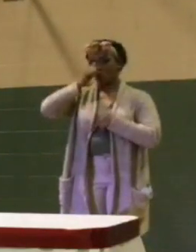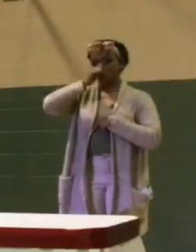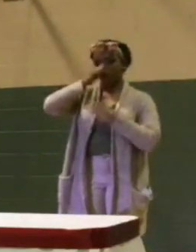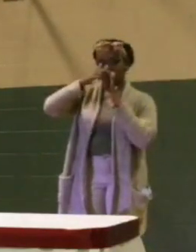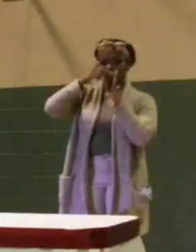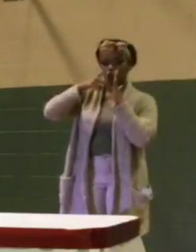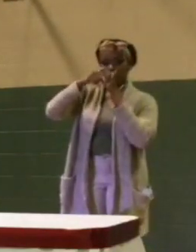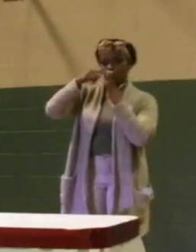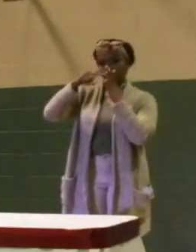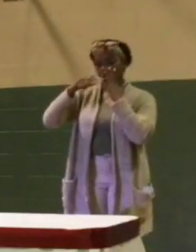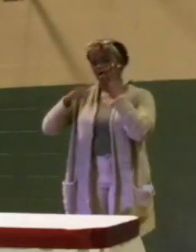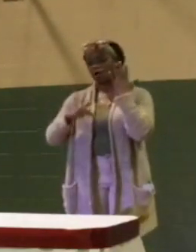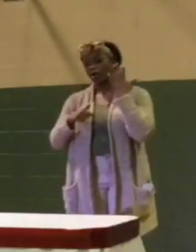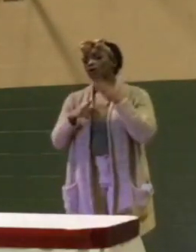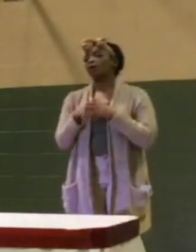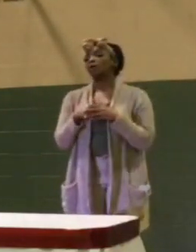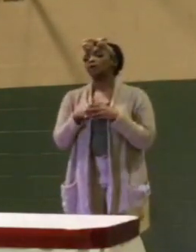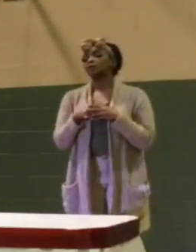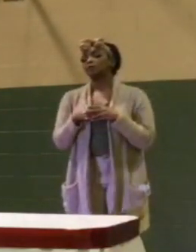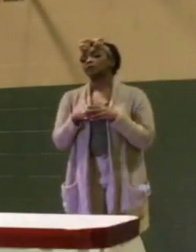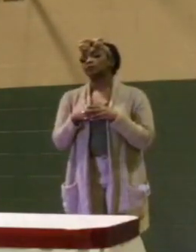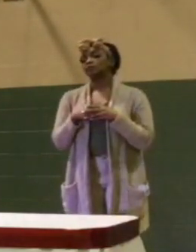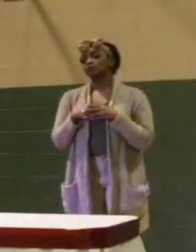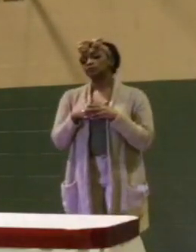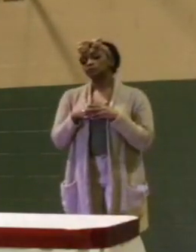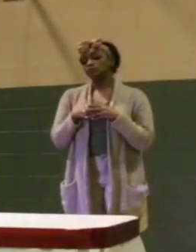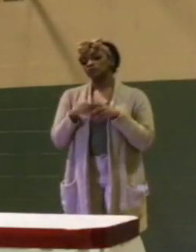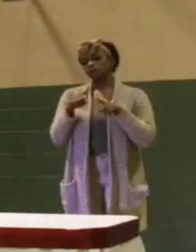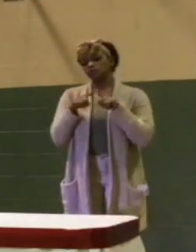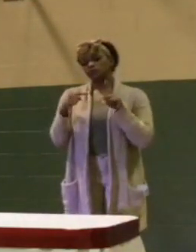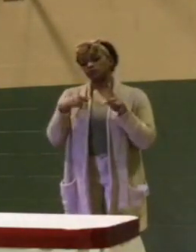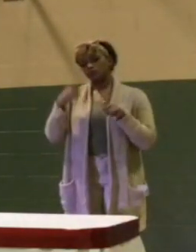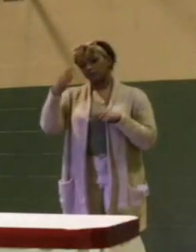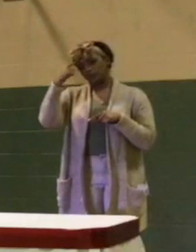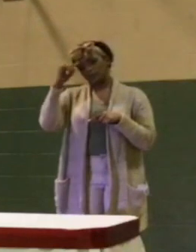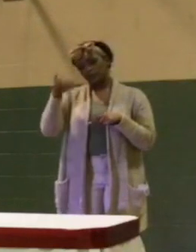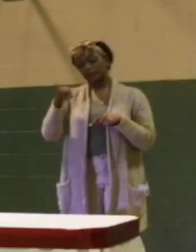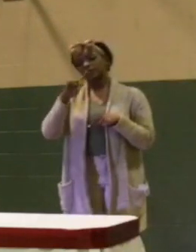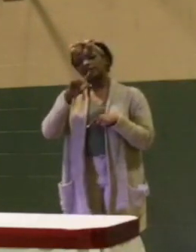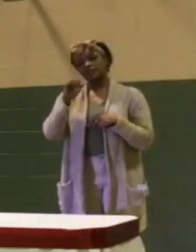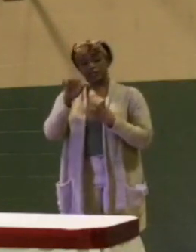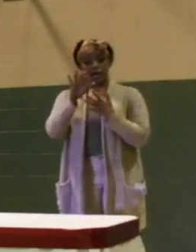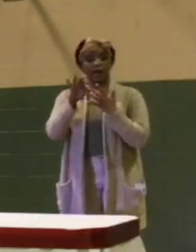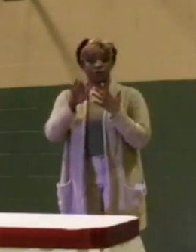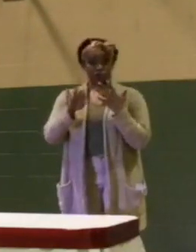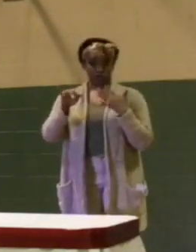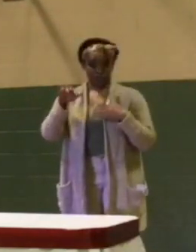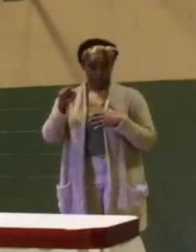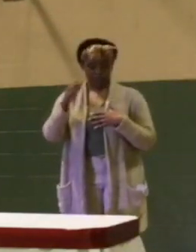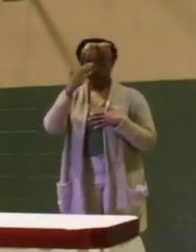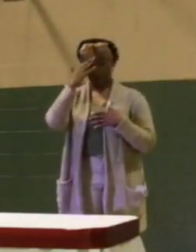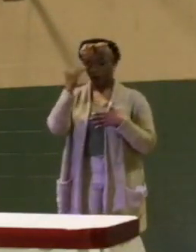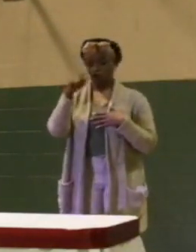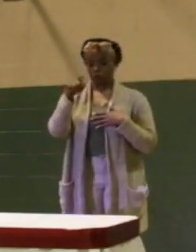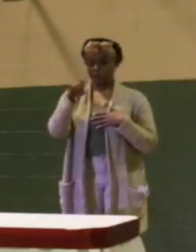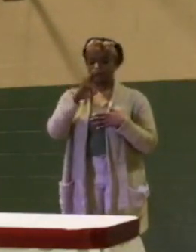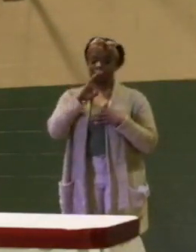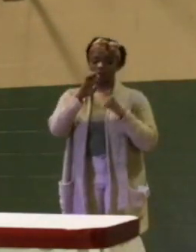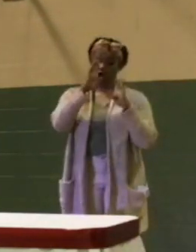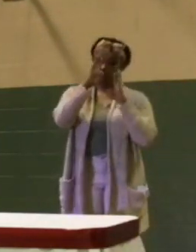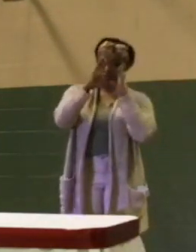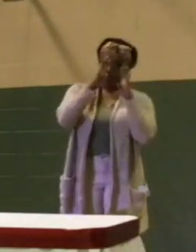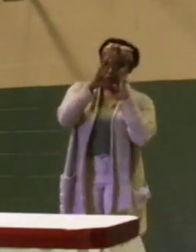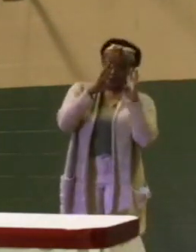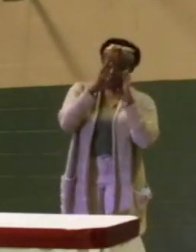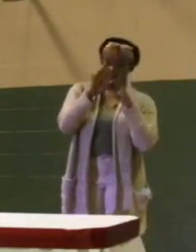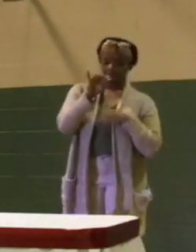be every single protection regarding privacy. But I think that it's definitely an option because, again, we have to be creative in the options that we